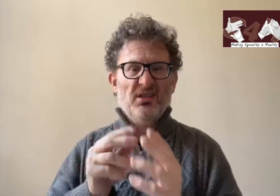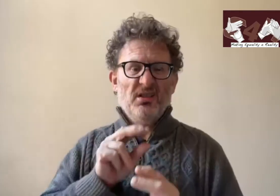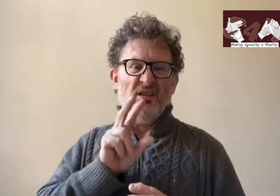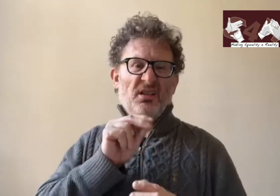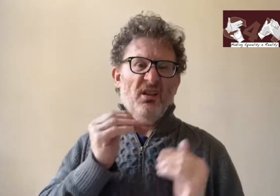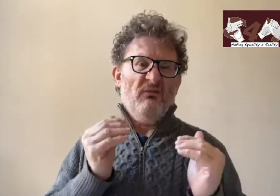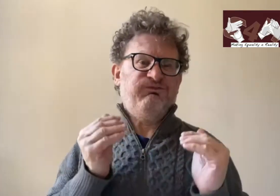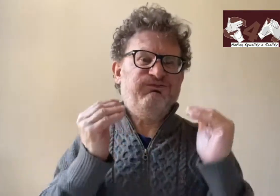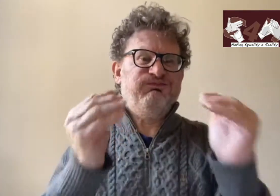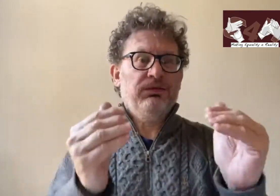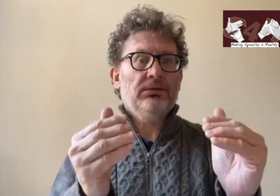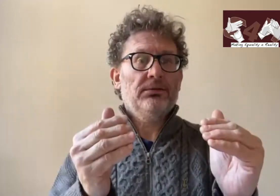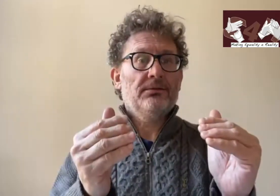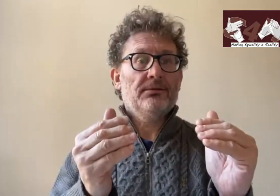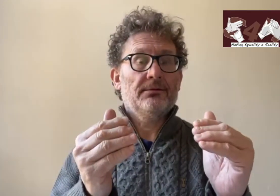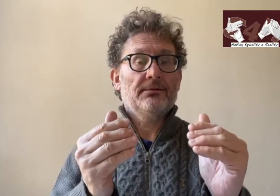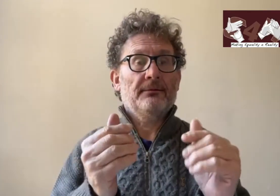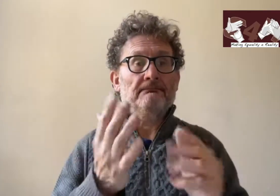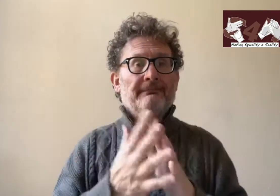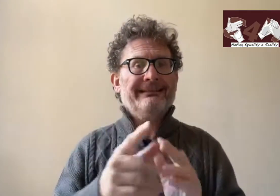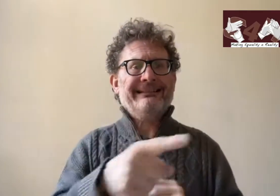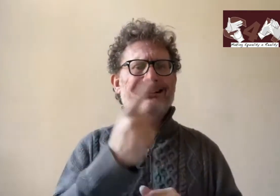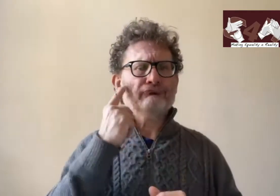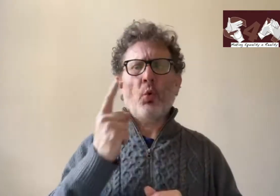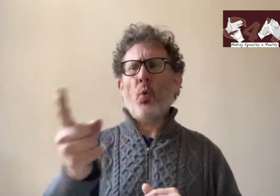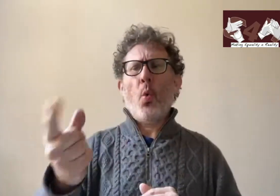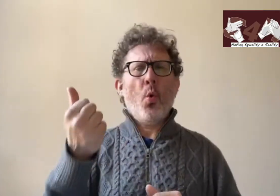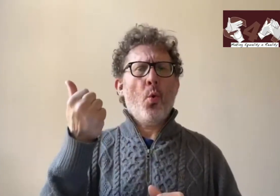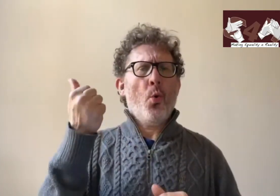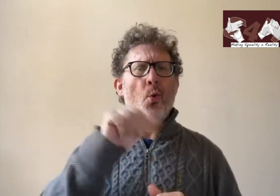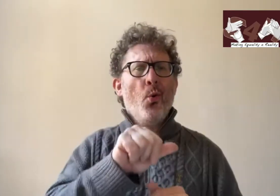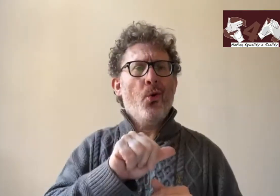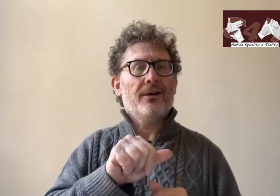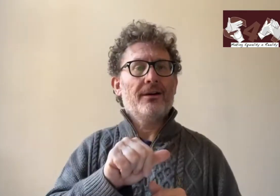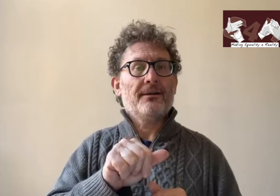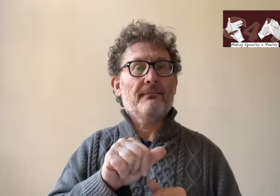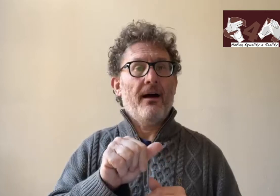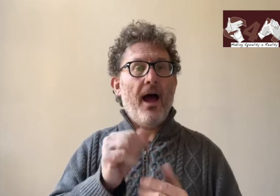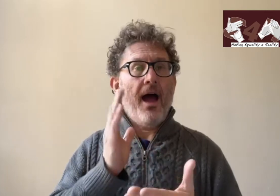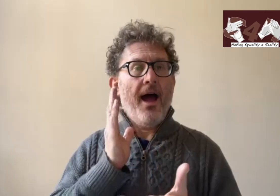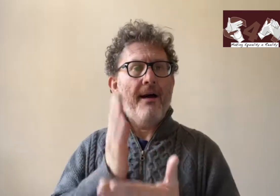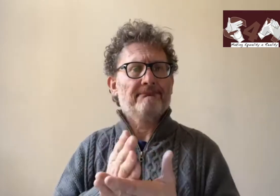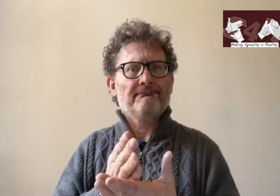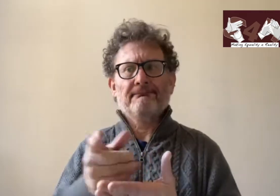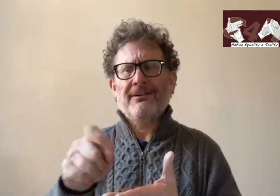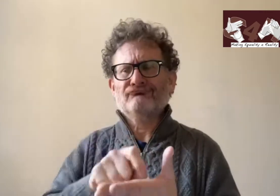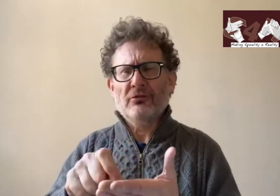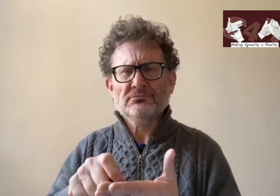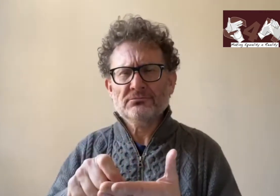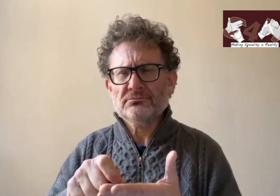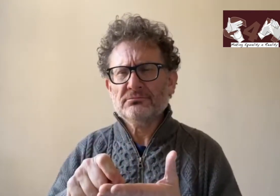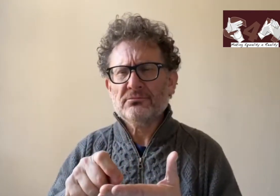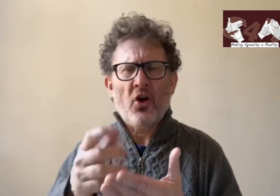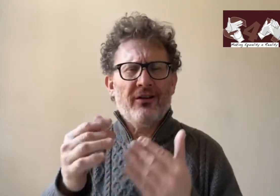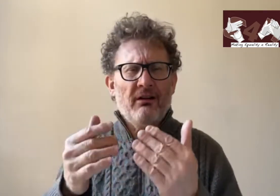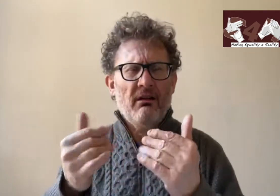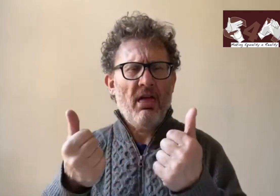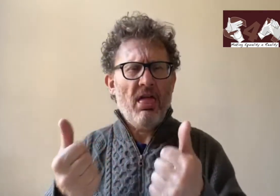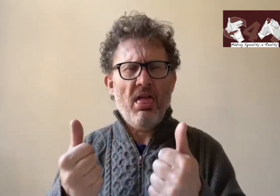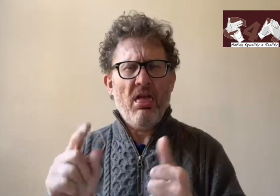overly enhance the level of language that deaf person have which can be misleading to the person listening to the interpreter because